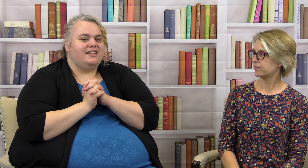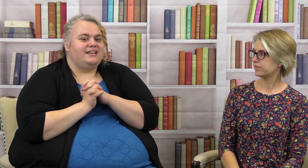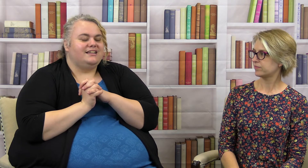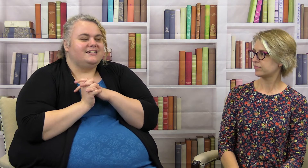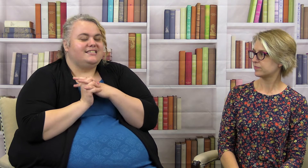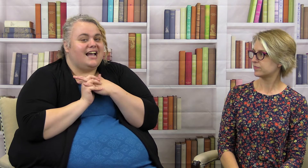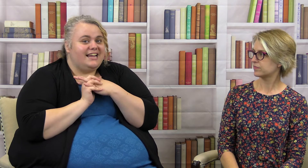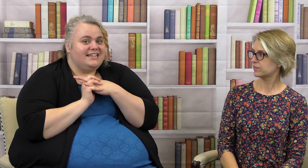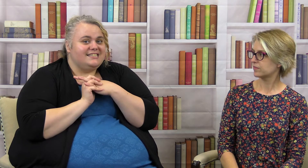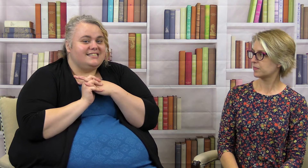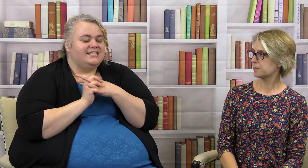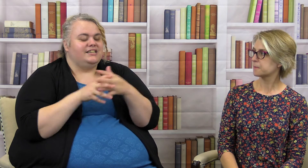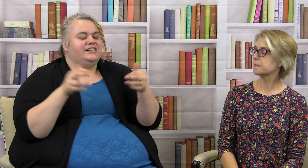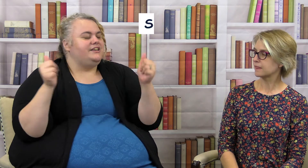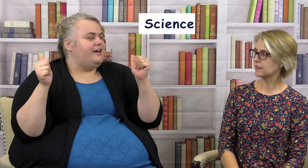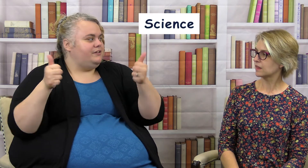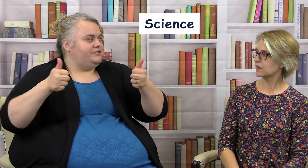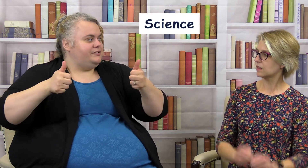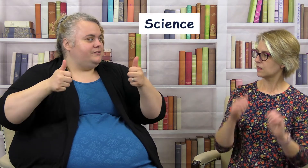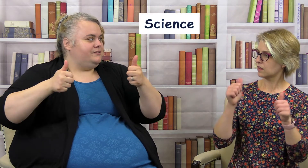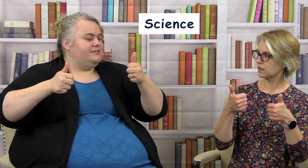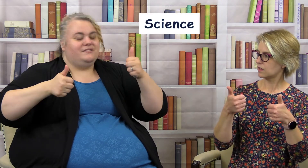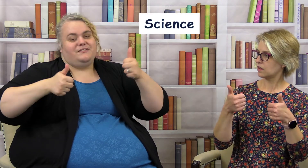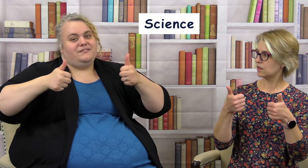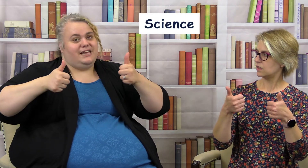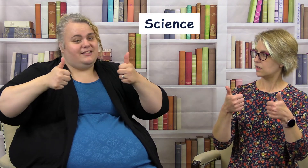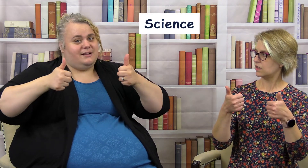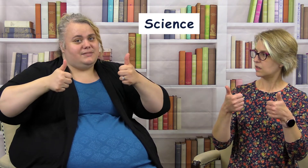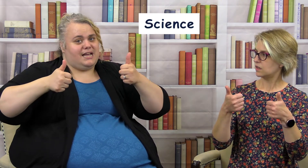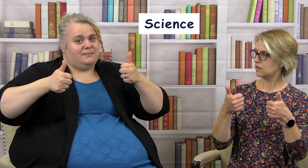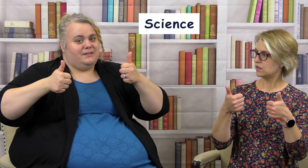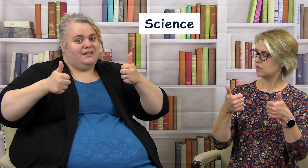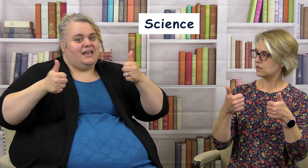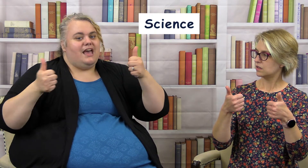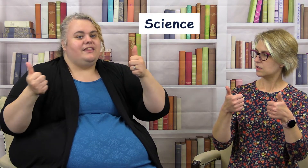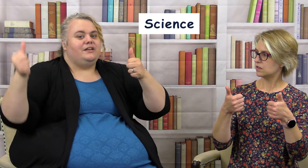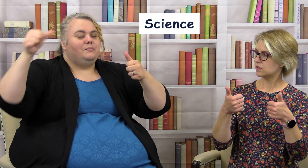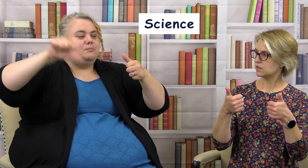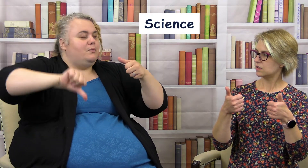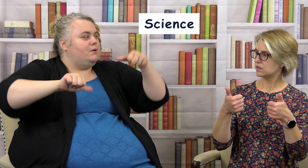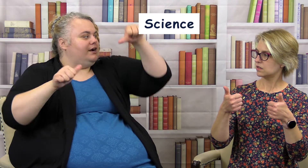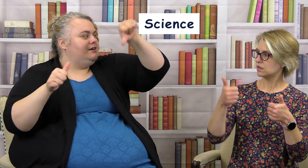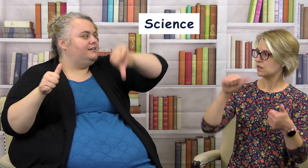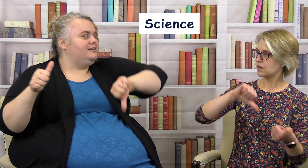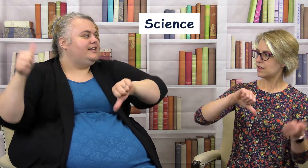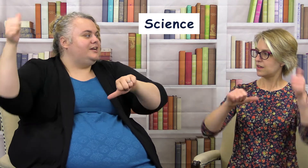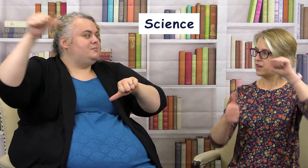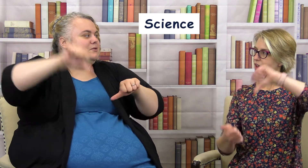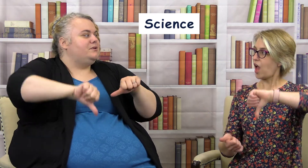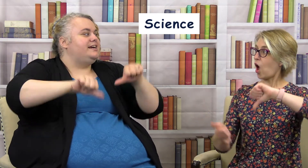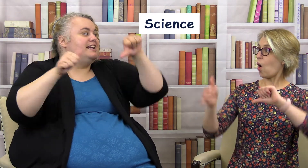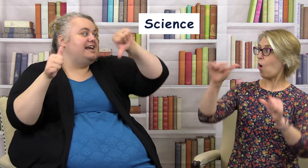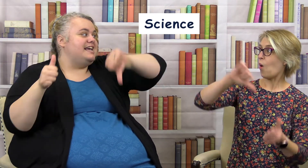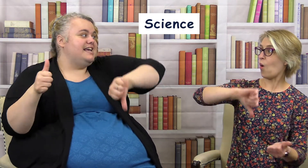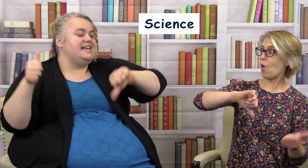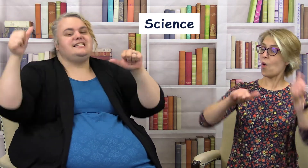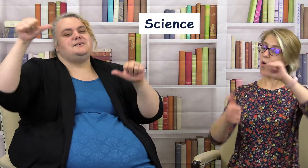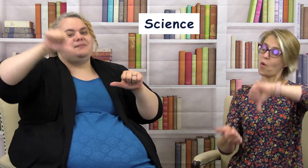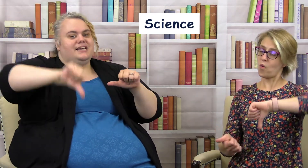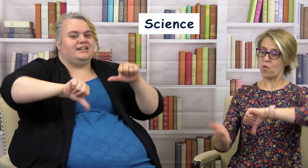then science you have your two big thumbs up and then you pour like you're pouring into beakers